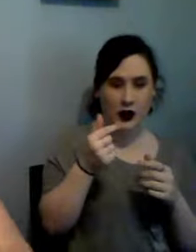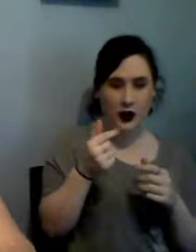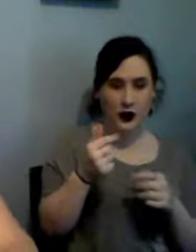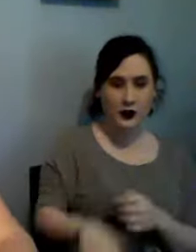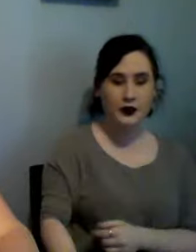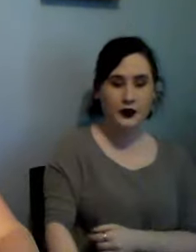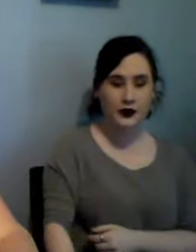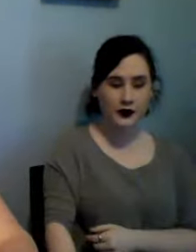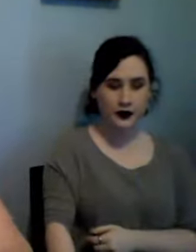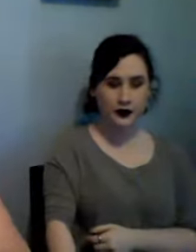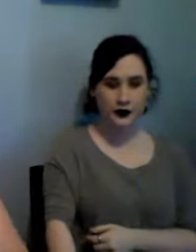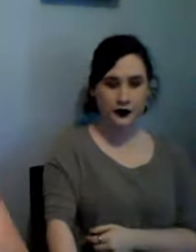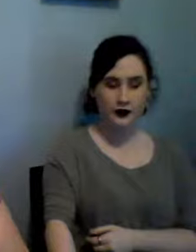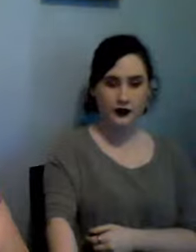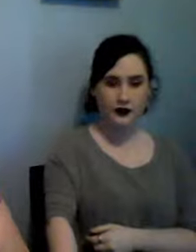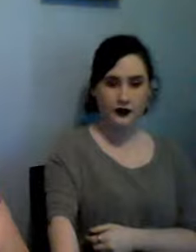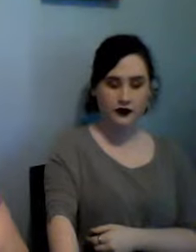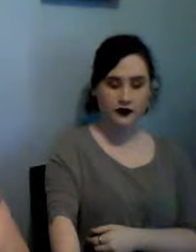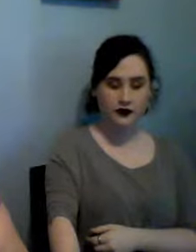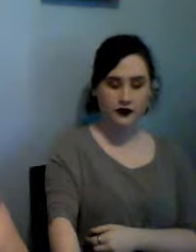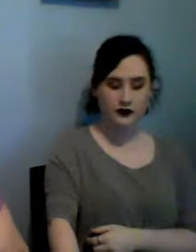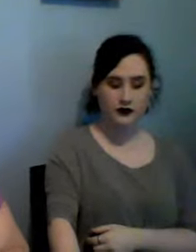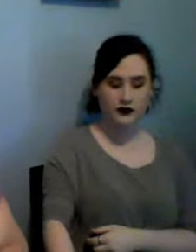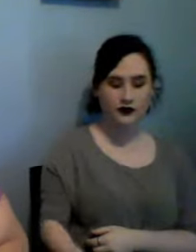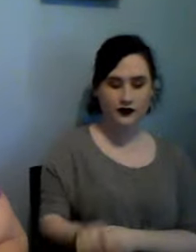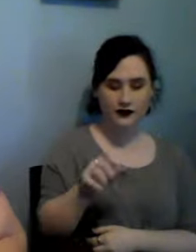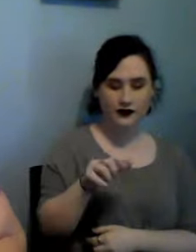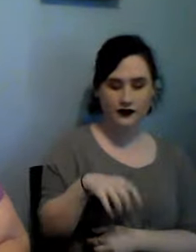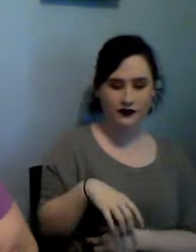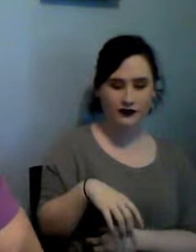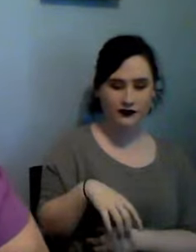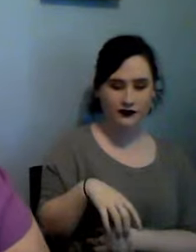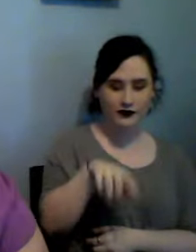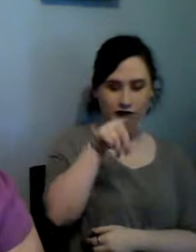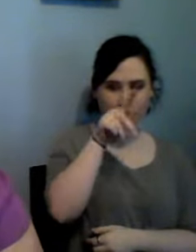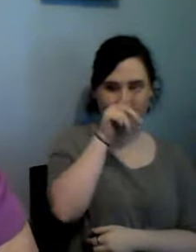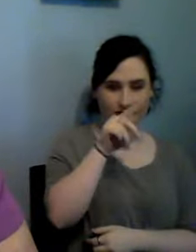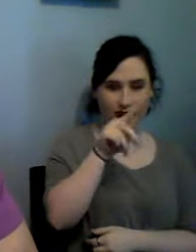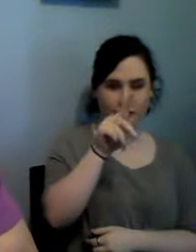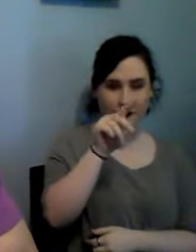little turkey I think these three right here